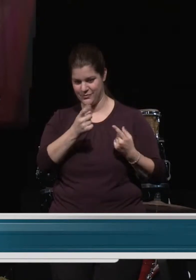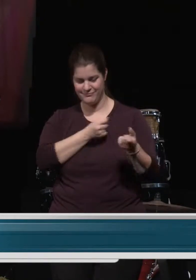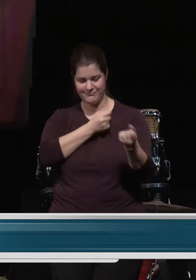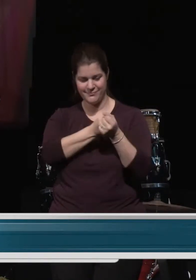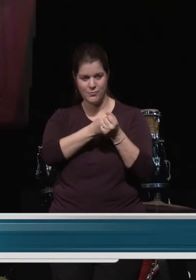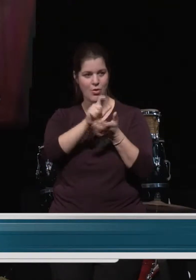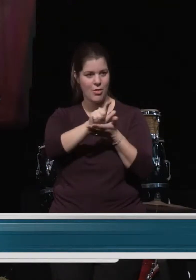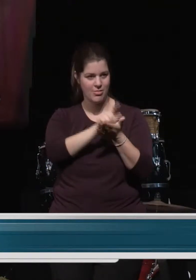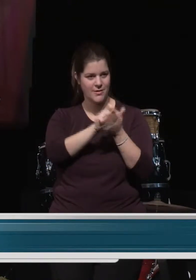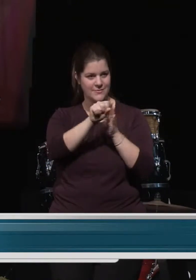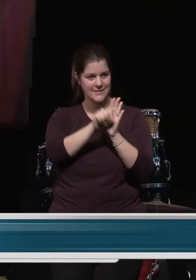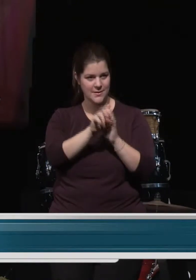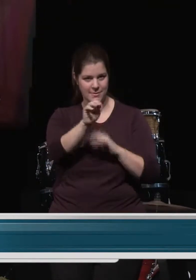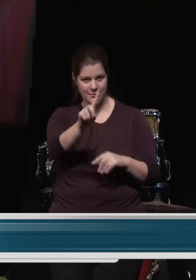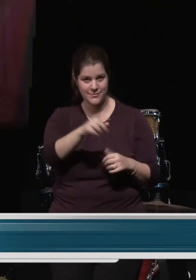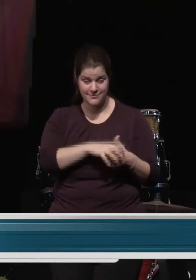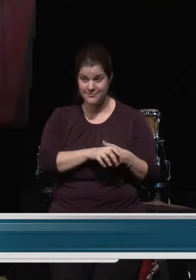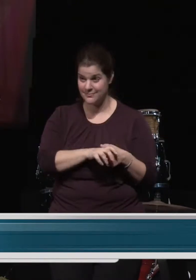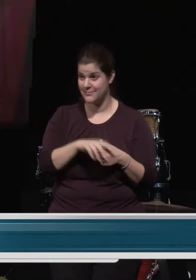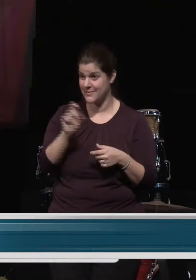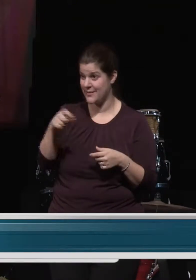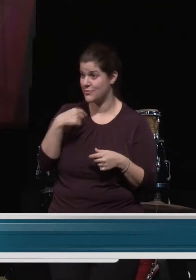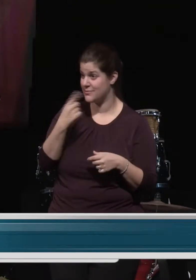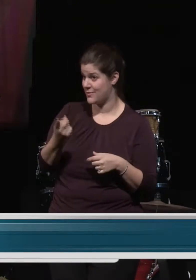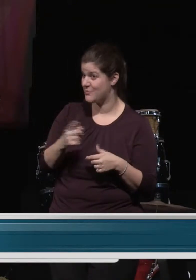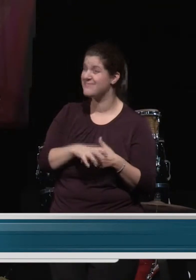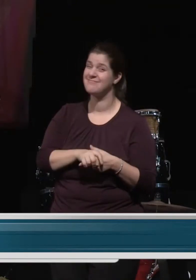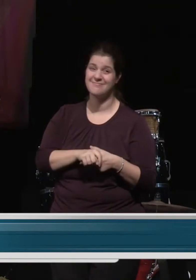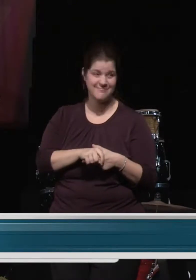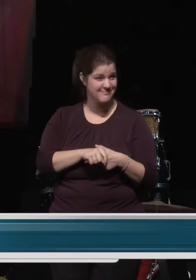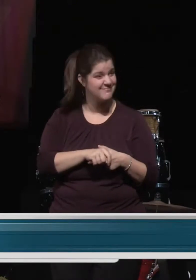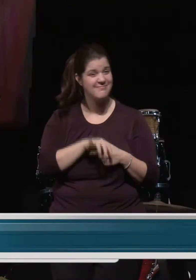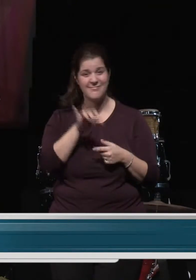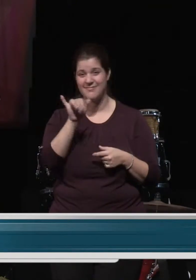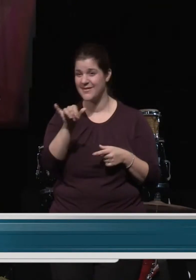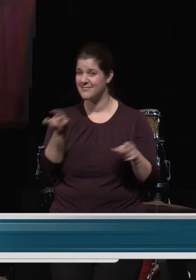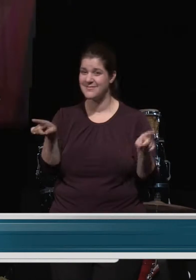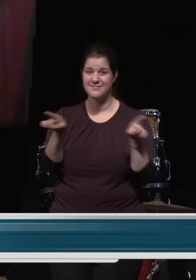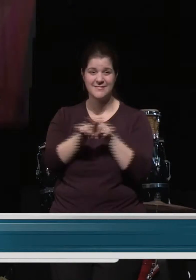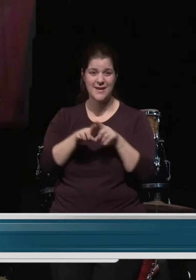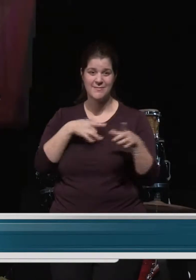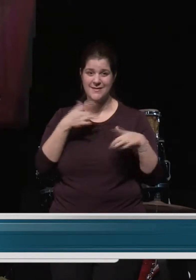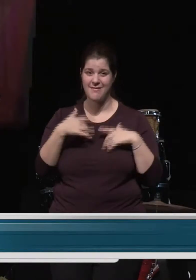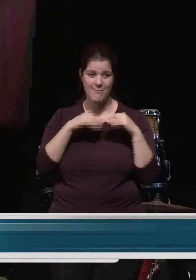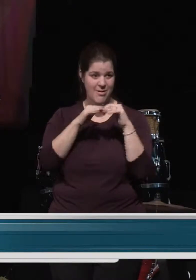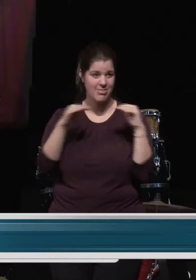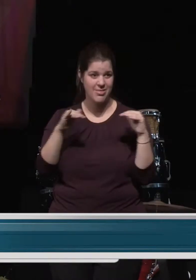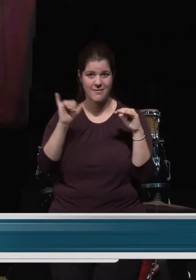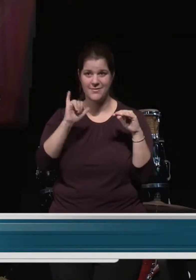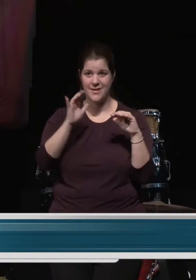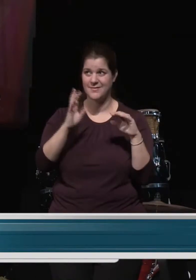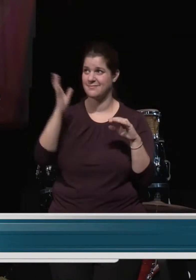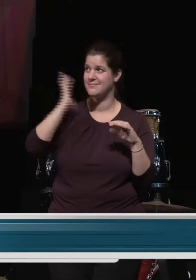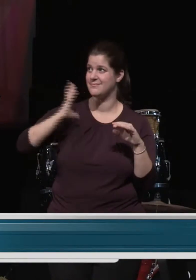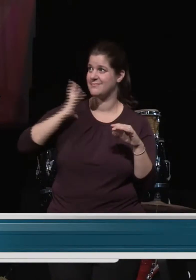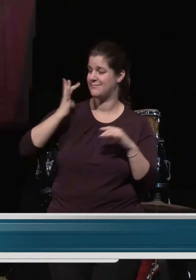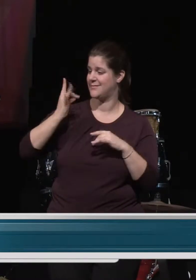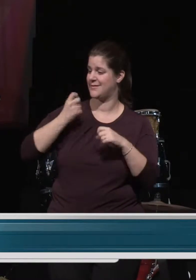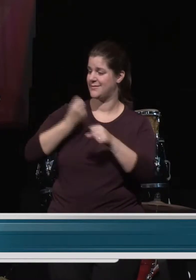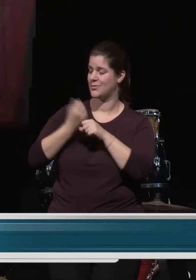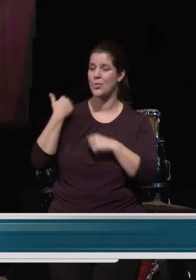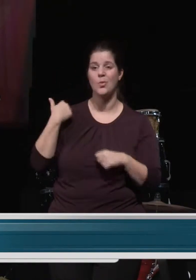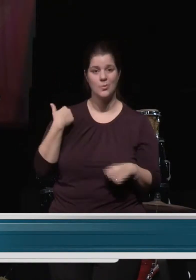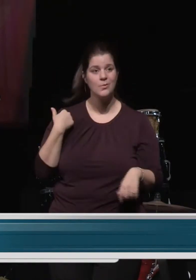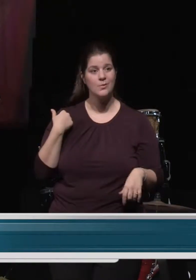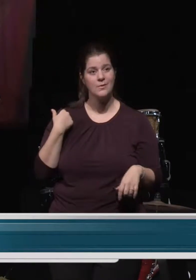state of Maryland. I have to tell you it was as exciting as it was the first time I did it. I was reminded